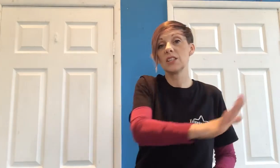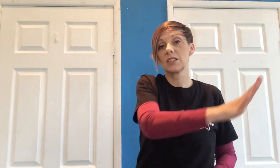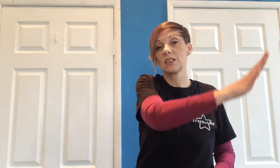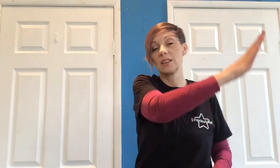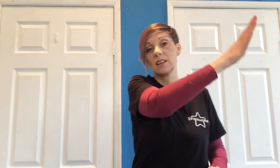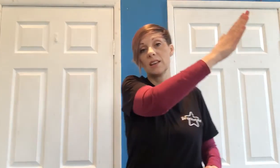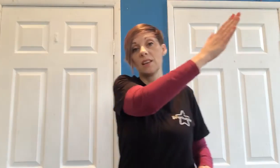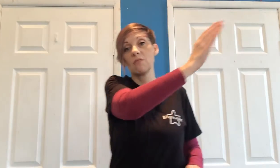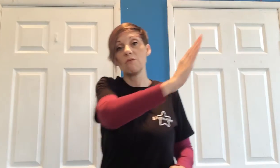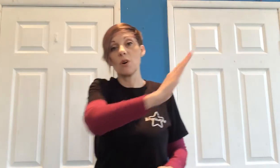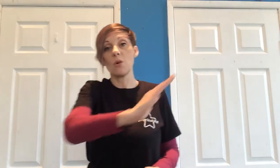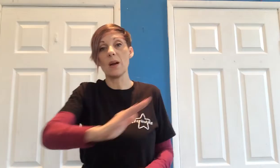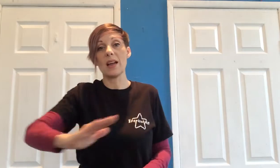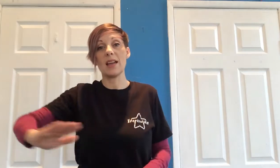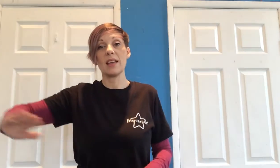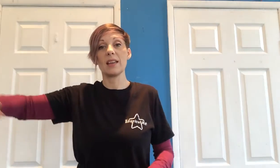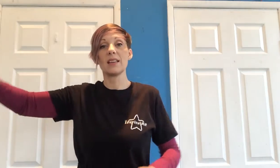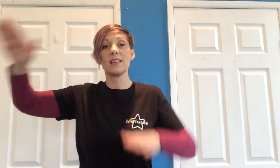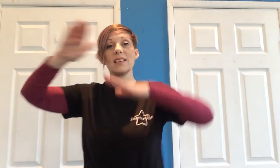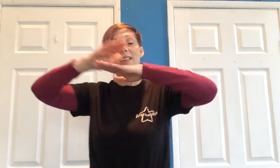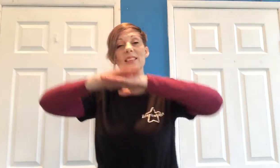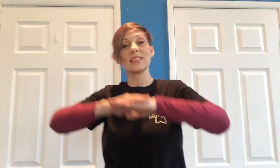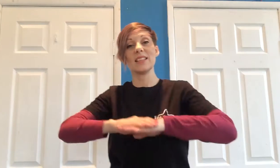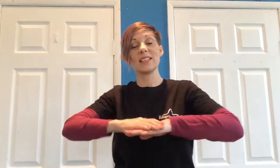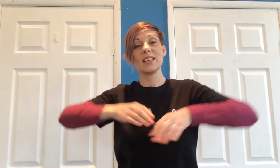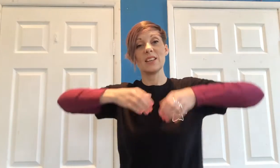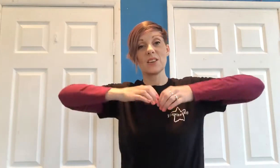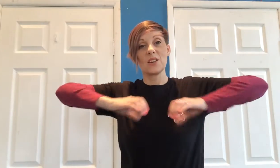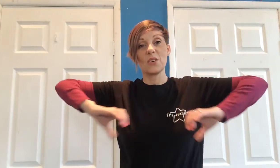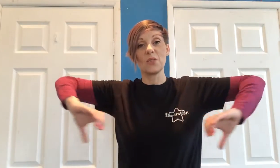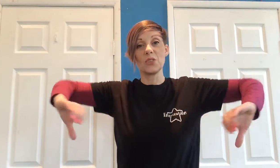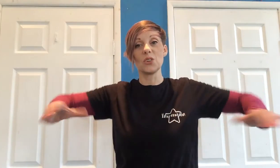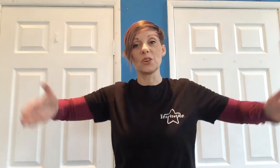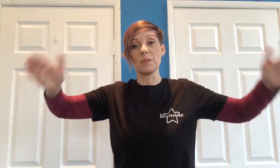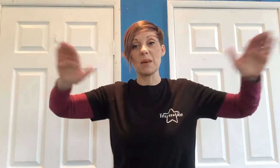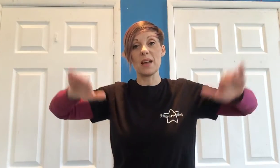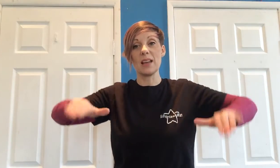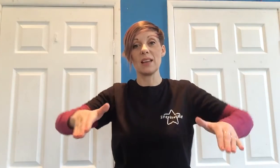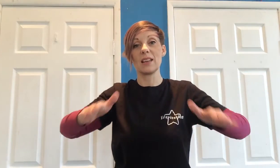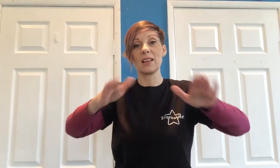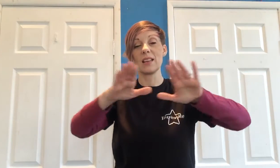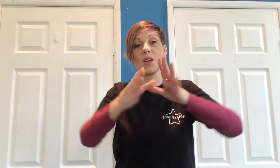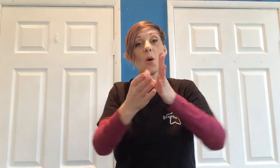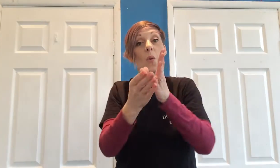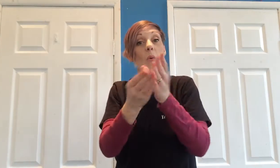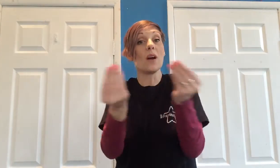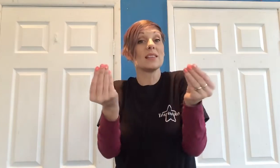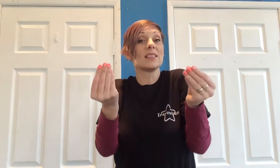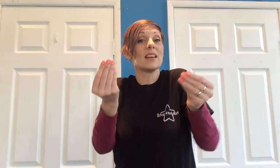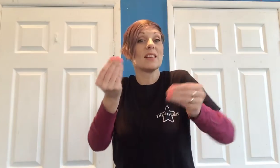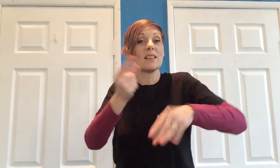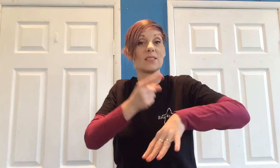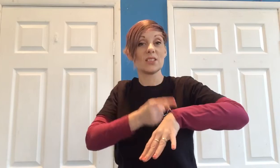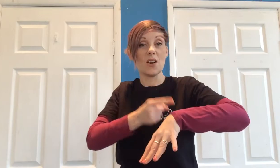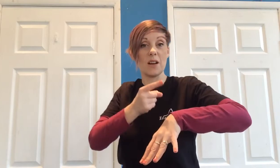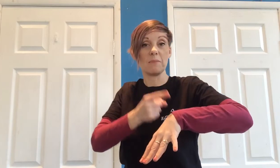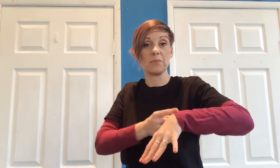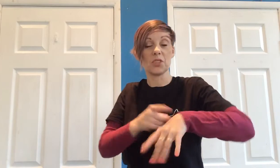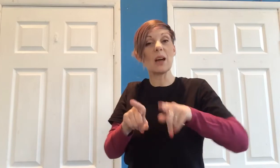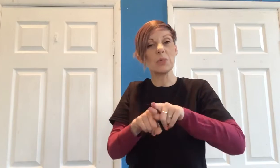roll away sitting on the bay of the bay wasting time so that